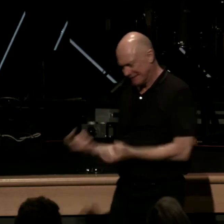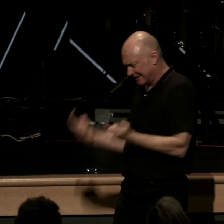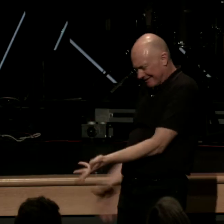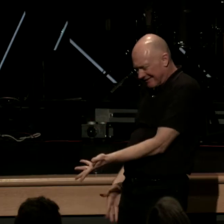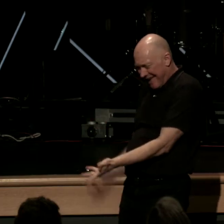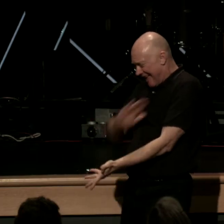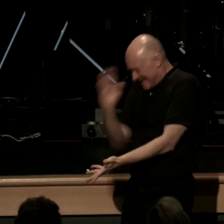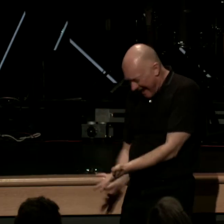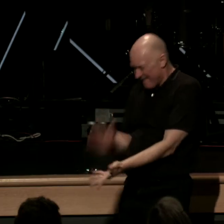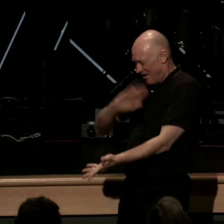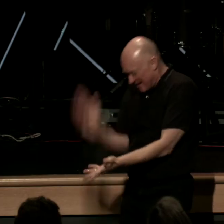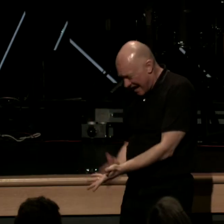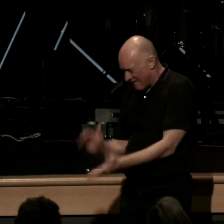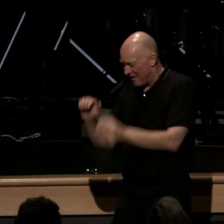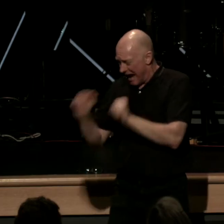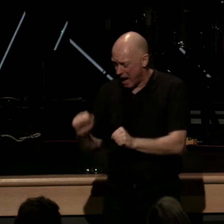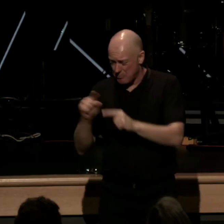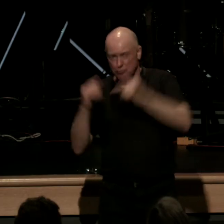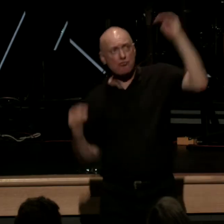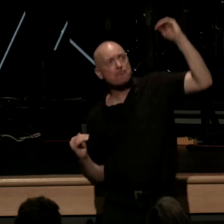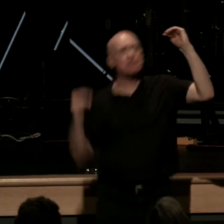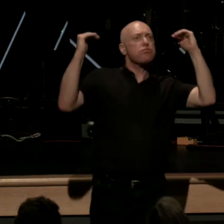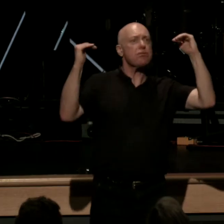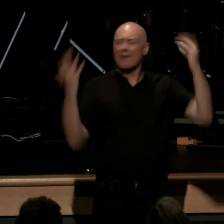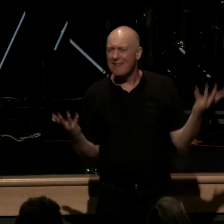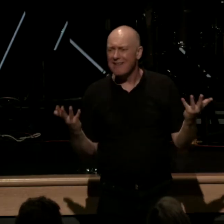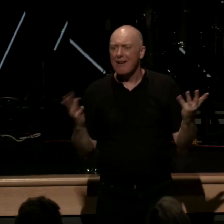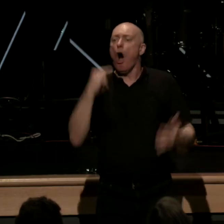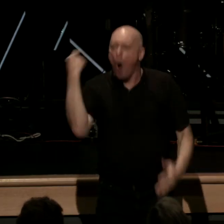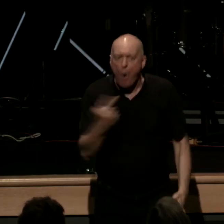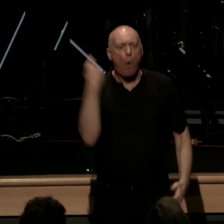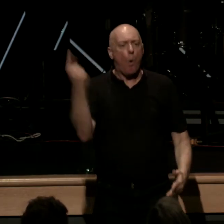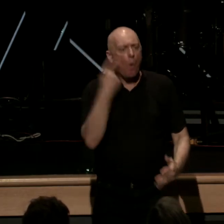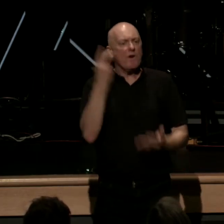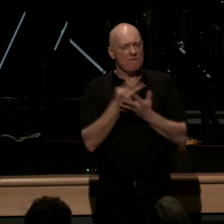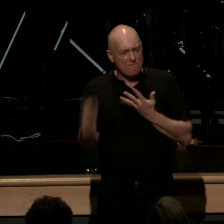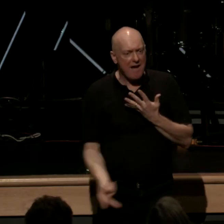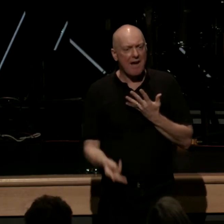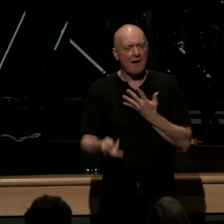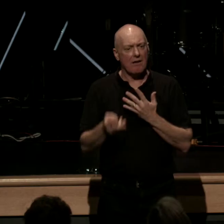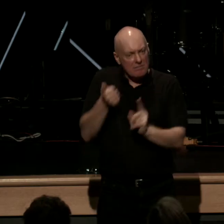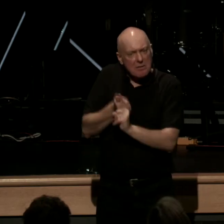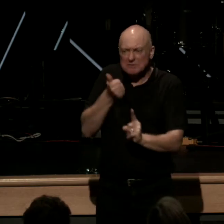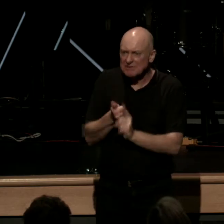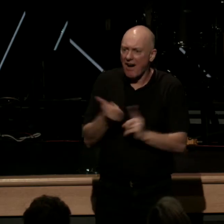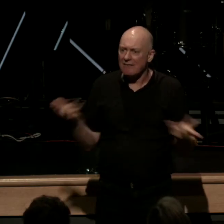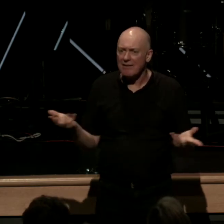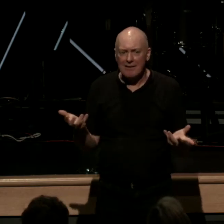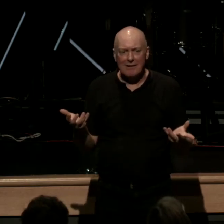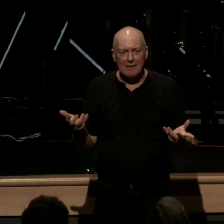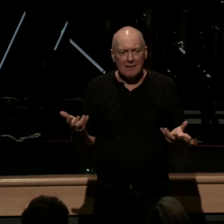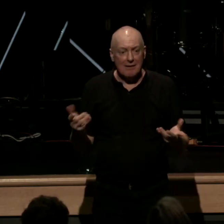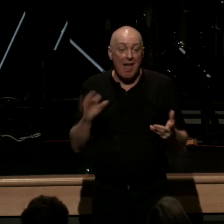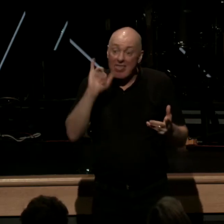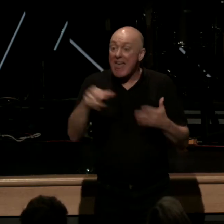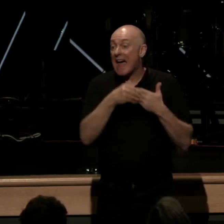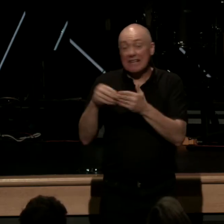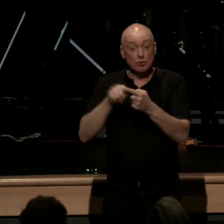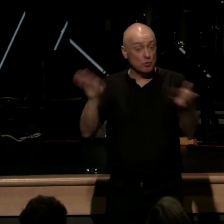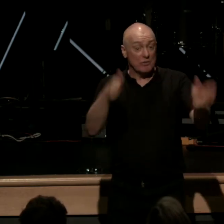ever be able to jump and reach the glory of God they will always fall short on their own into the chasm of sin which leads to death all